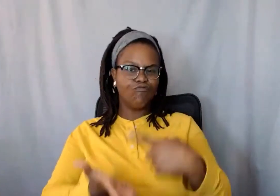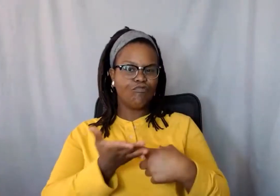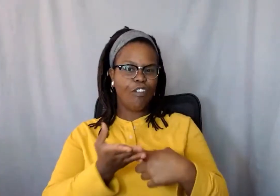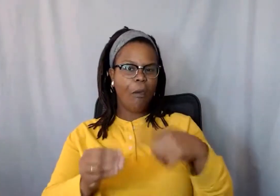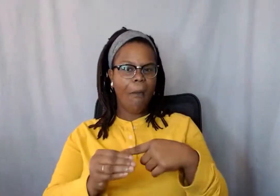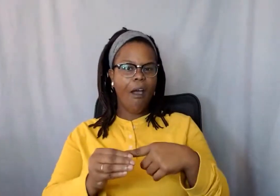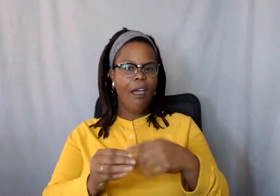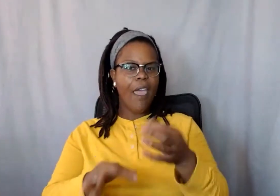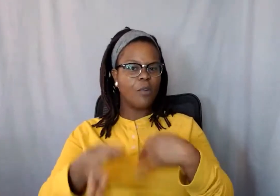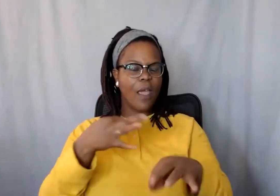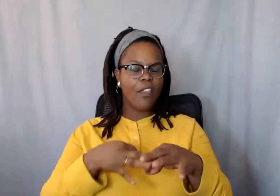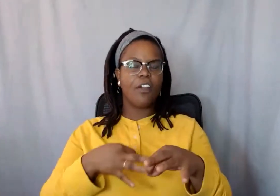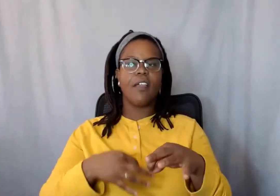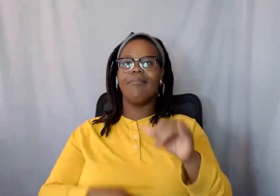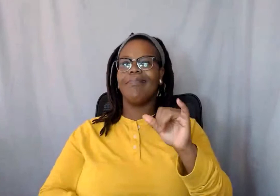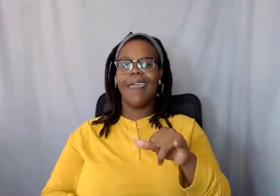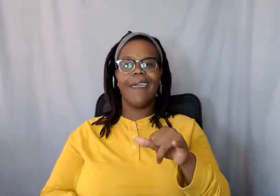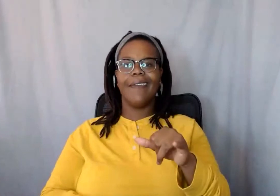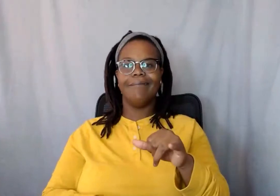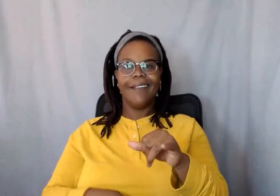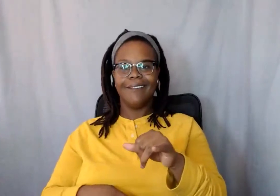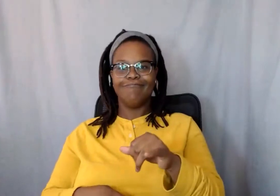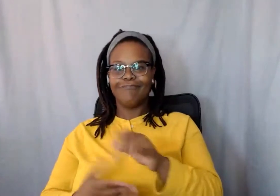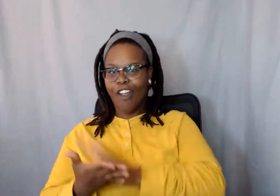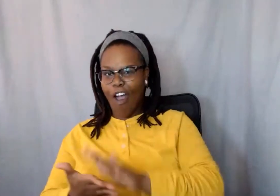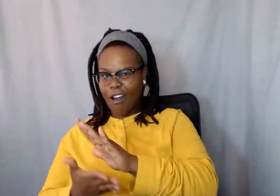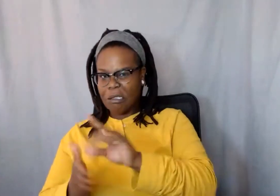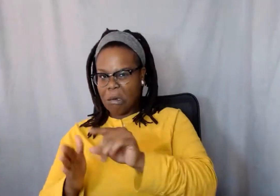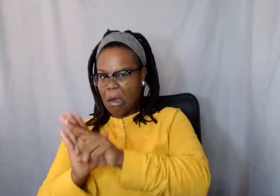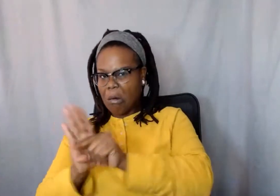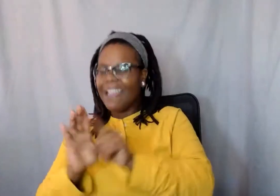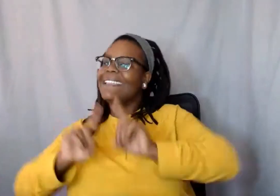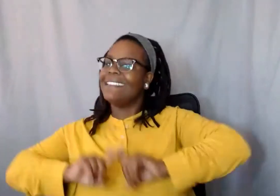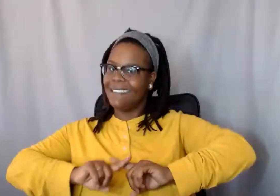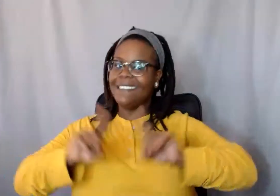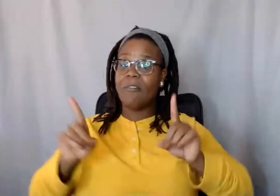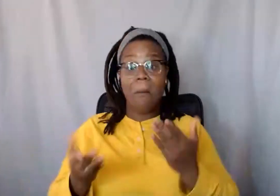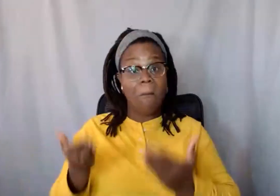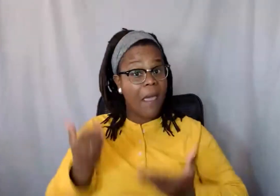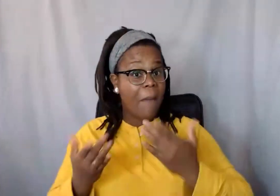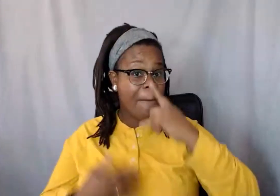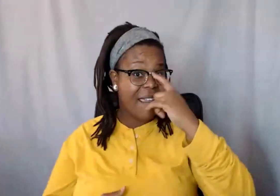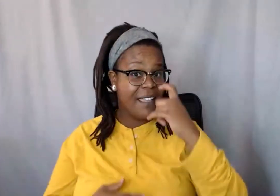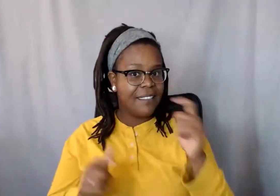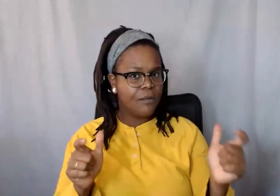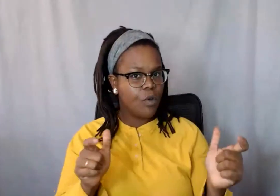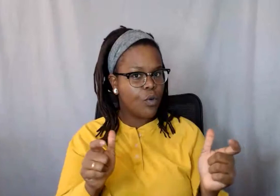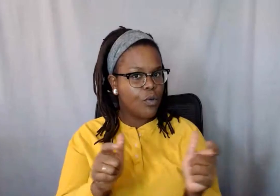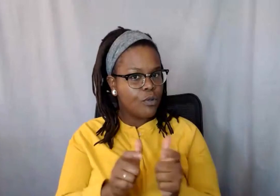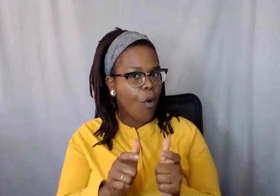when we're all when we're in undergrad, it's, it's, you know, it's different, maybe because it's just a smaller group. You know, you don't